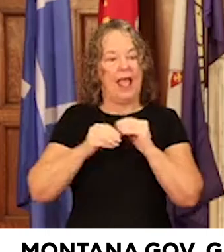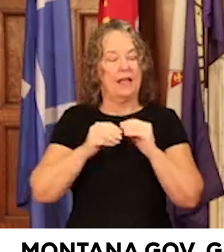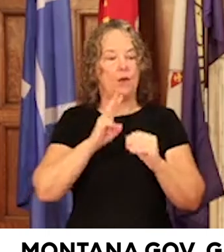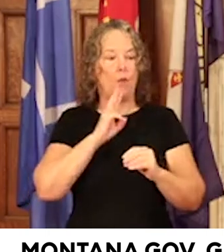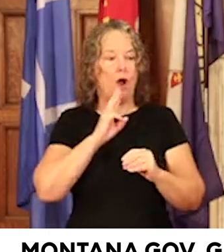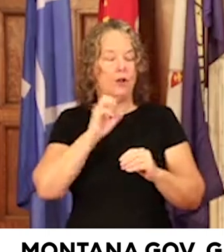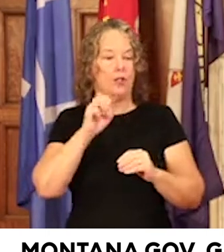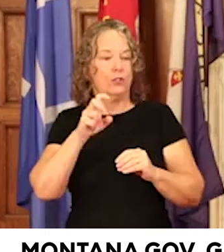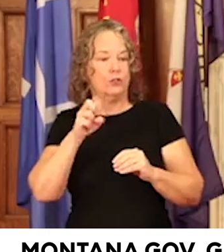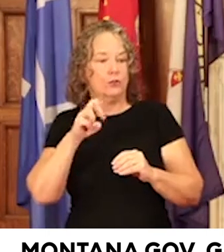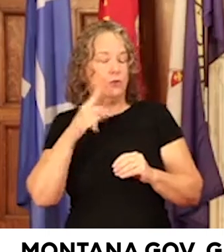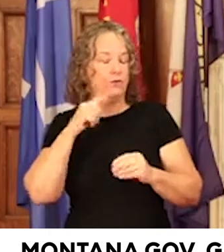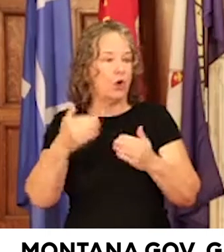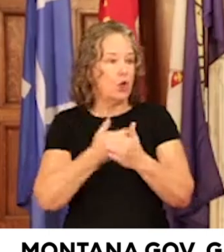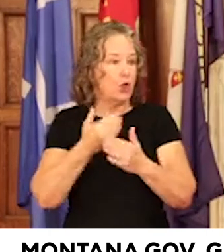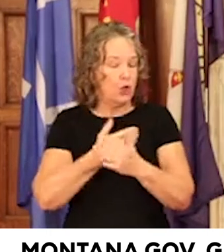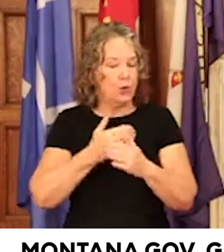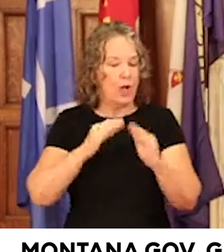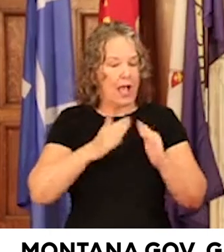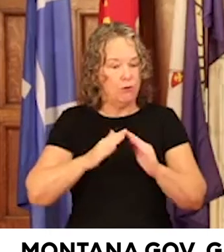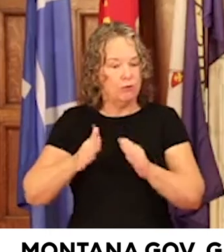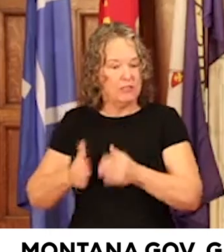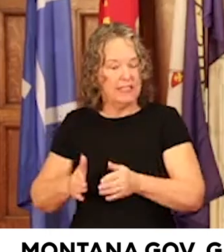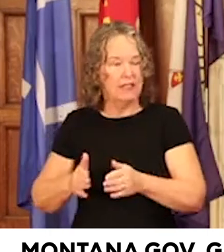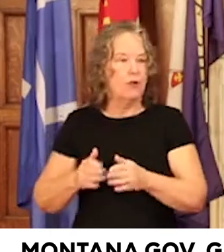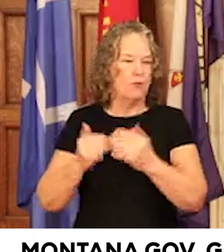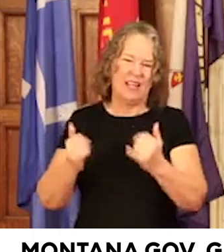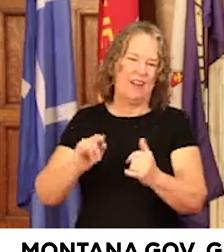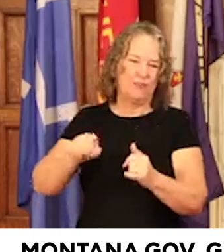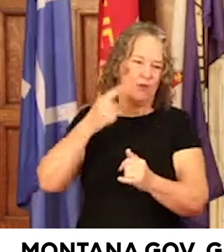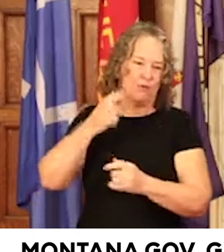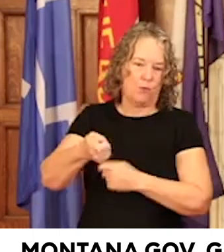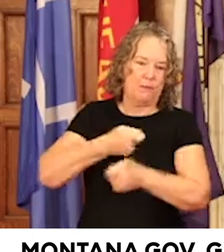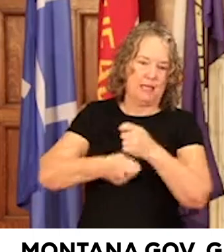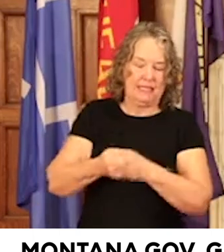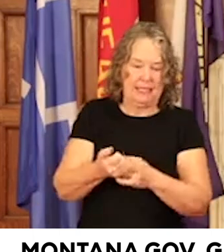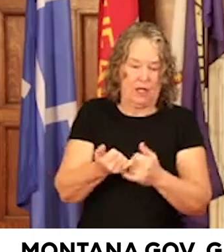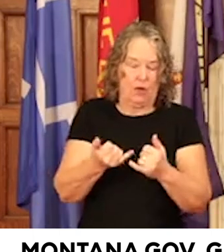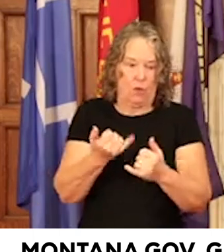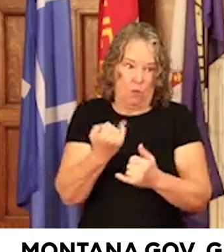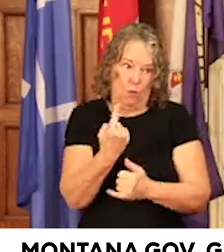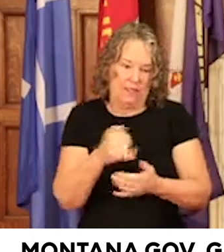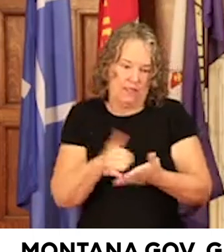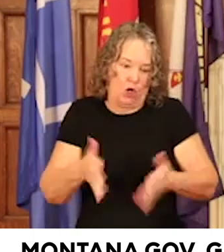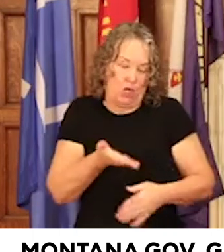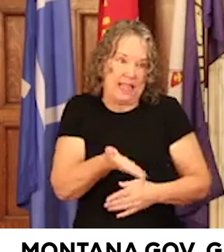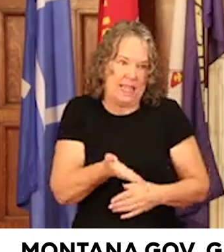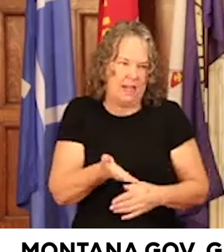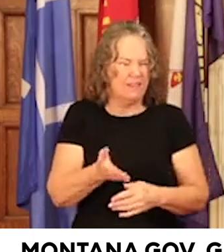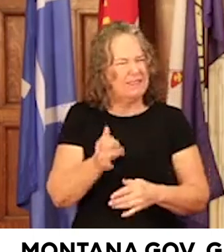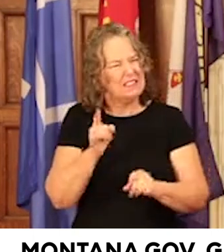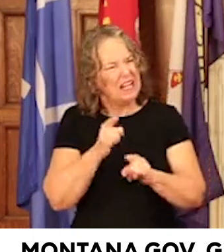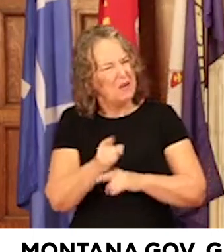subdivisions. All the existing programs are to replace existing ones. And I think it's a little ironic given these